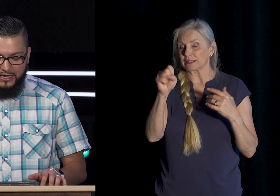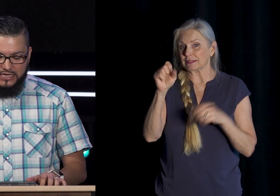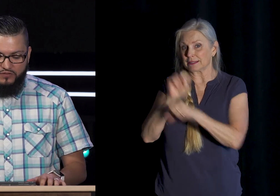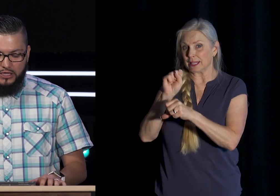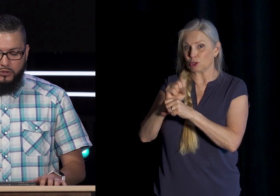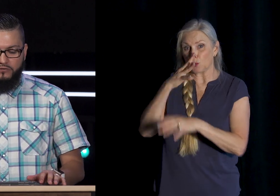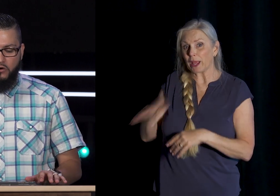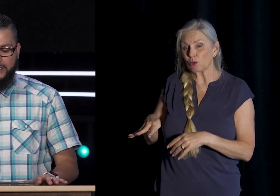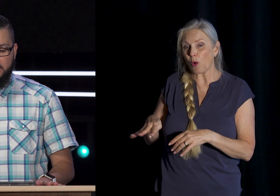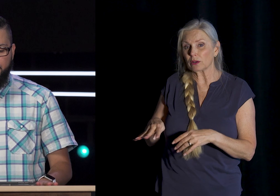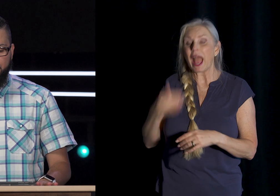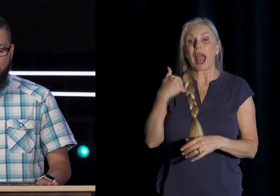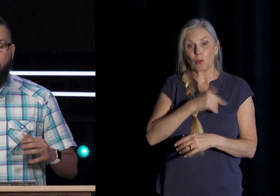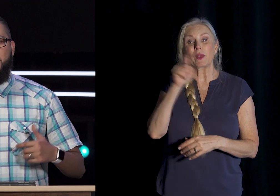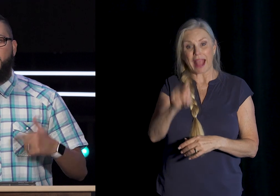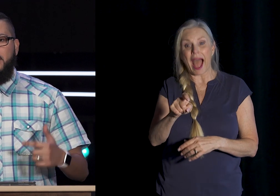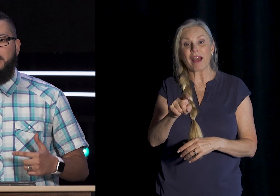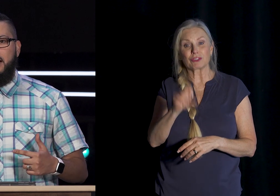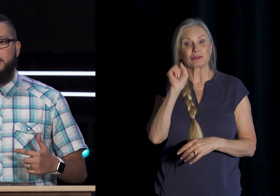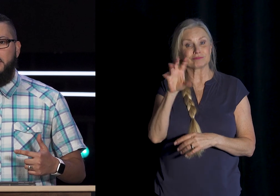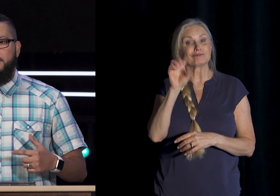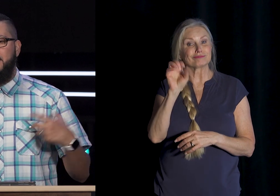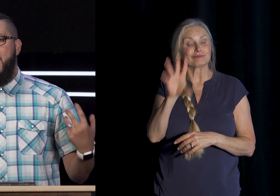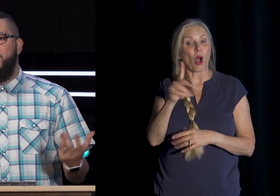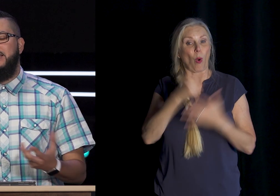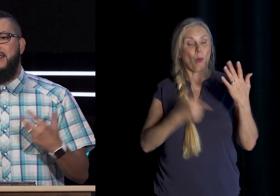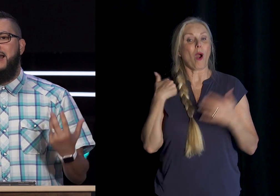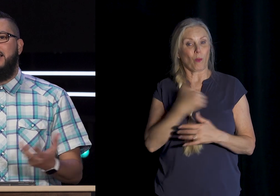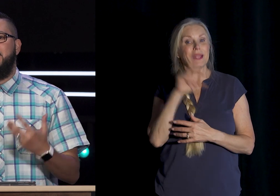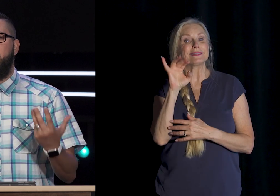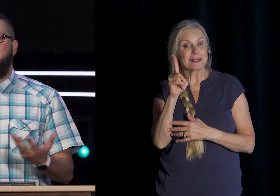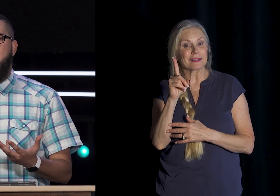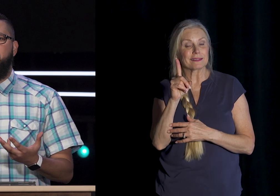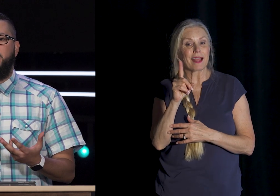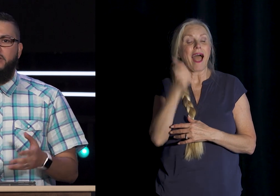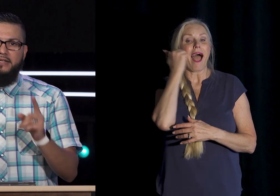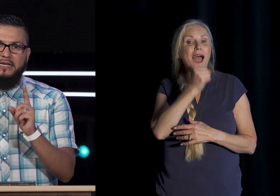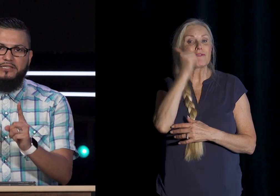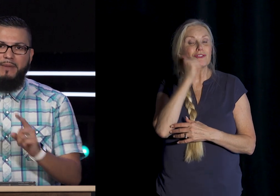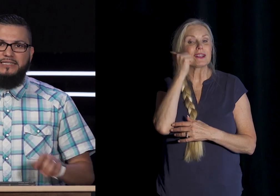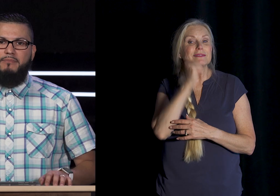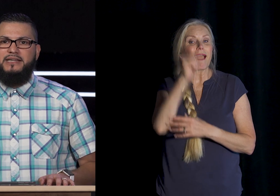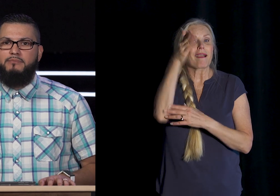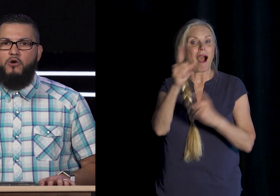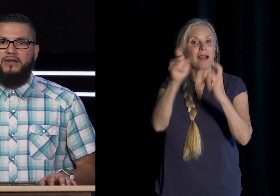As Followers Of Of Christ We Must Recognize That Every Day God Is Giving Us Opportunities To Maximize The Moment